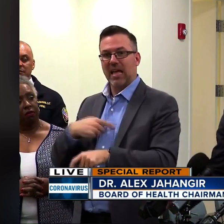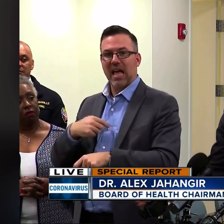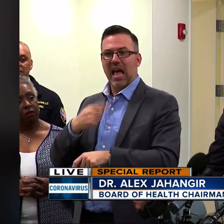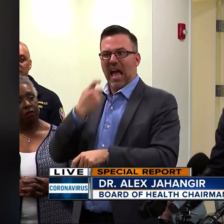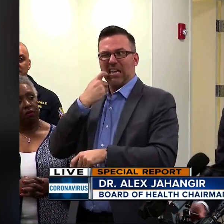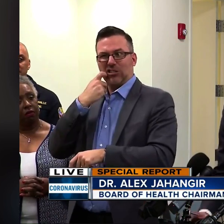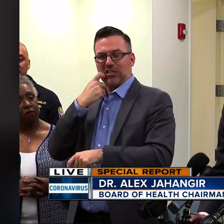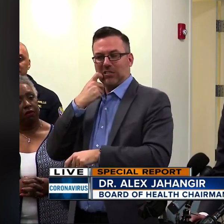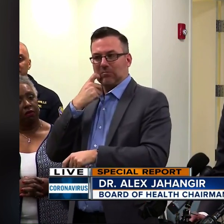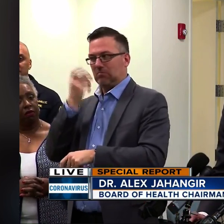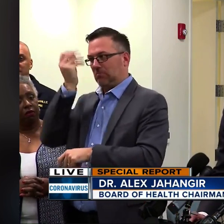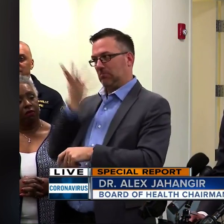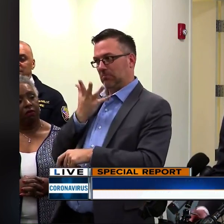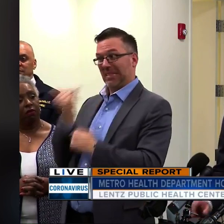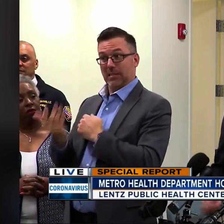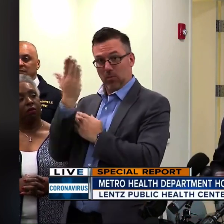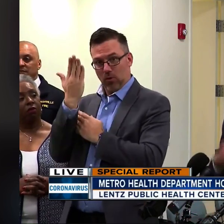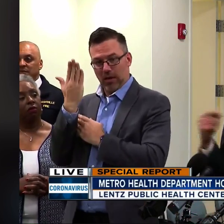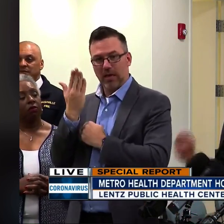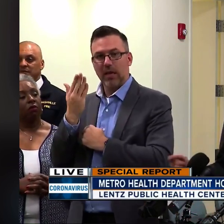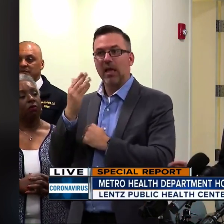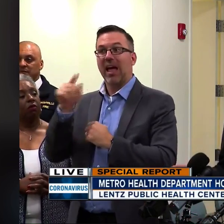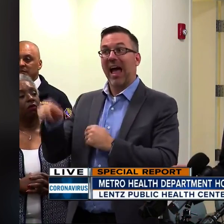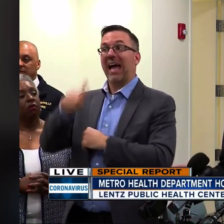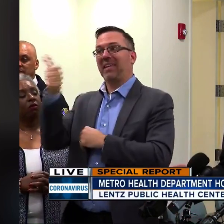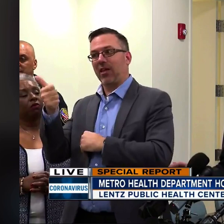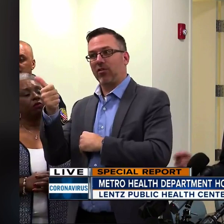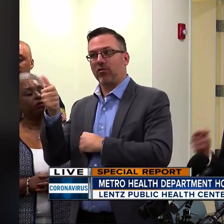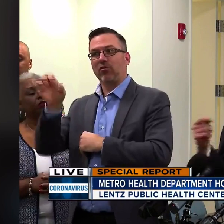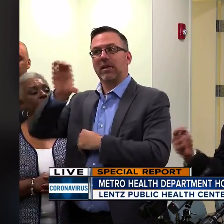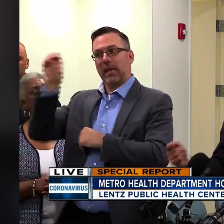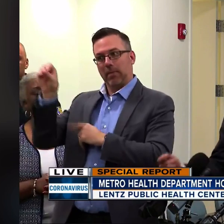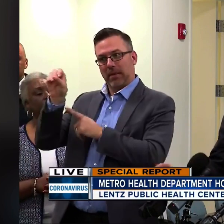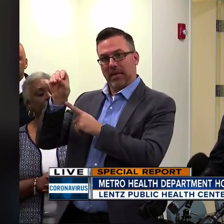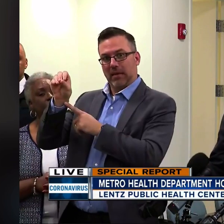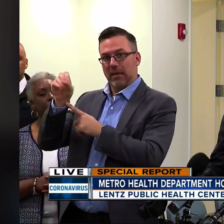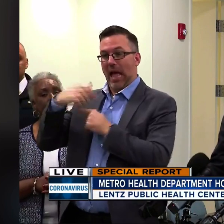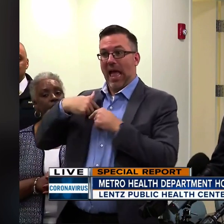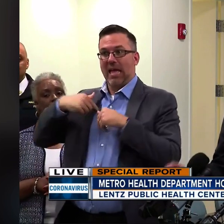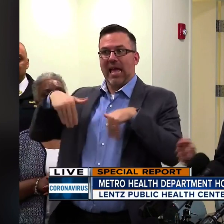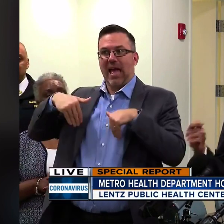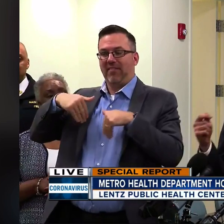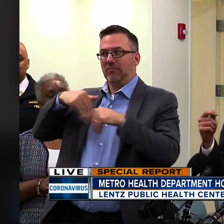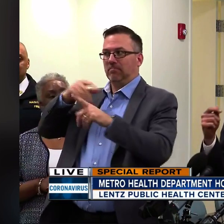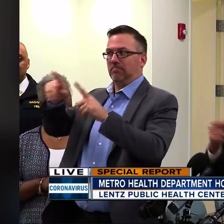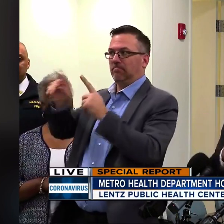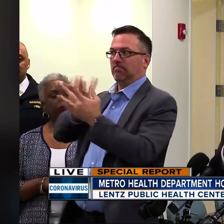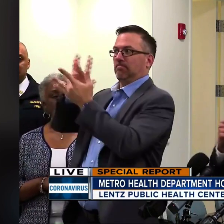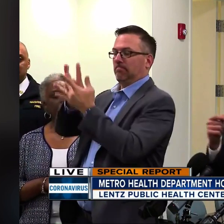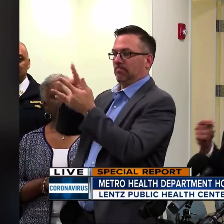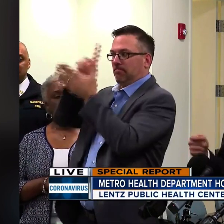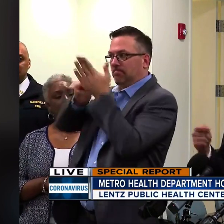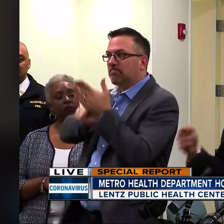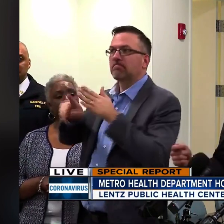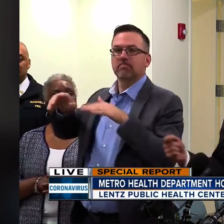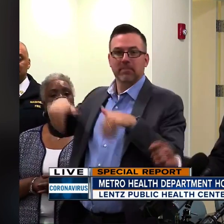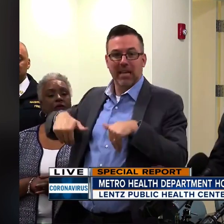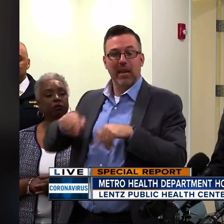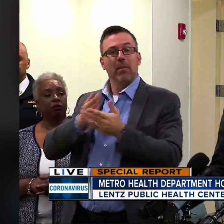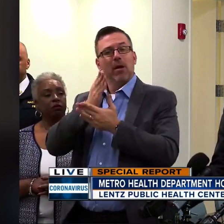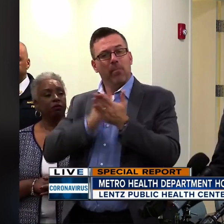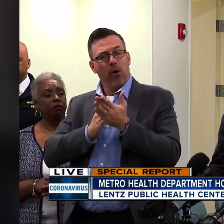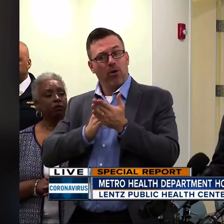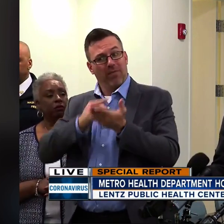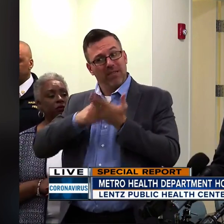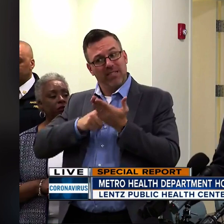second task force meeting this morning, there's another private company that I just haven't had time to explore. So, part of the discussions we're having this